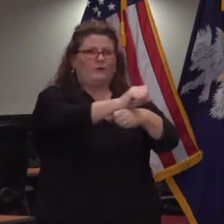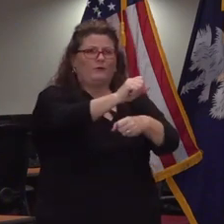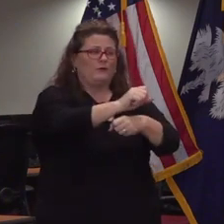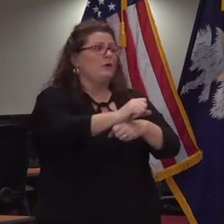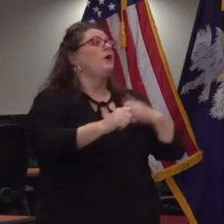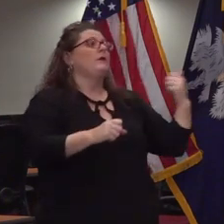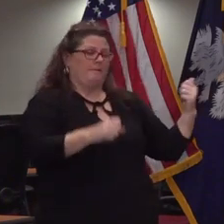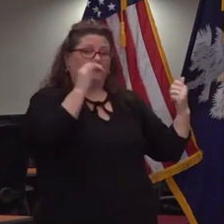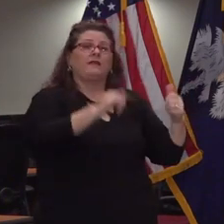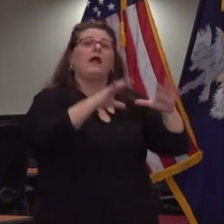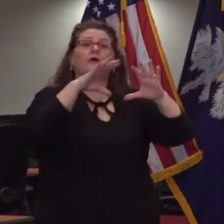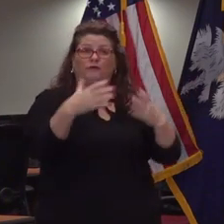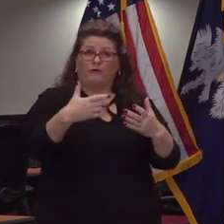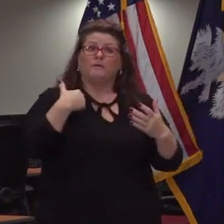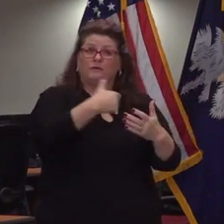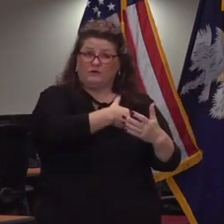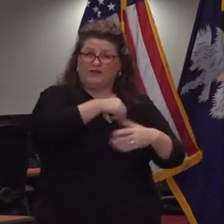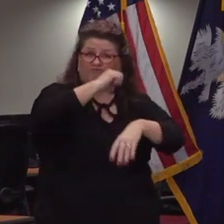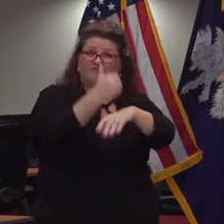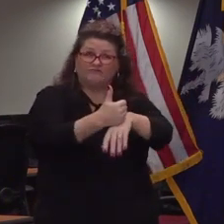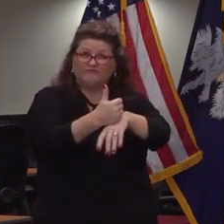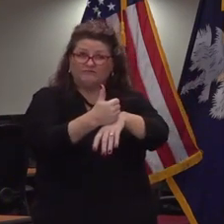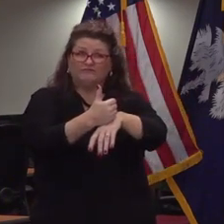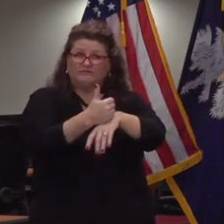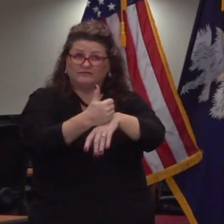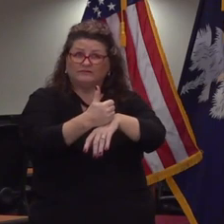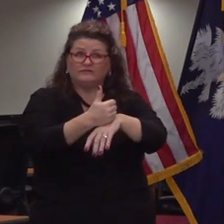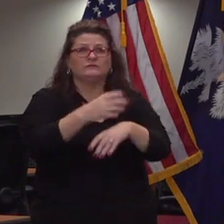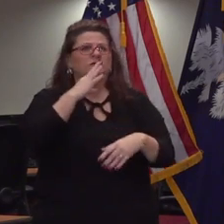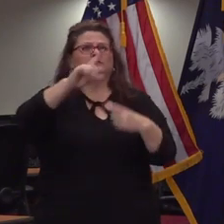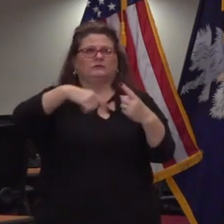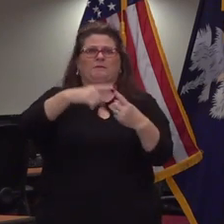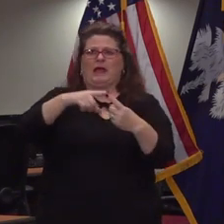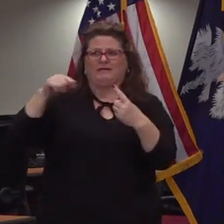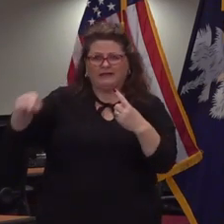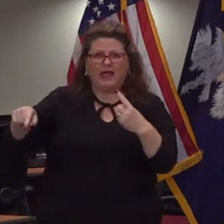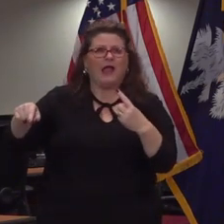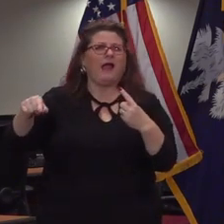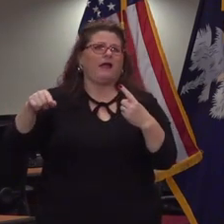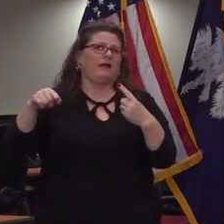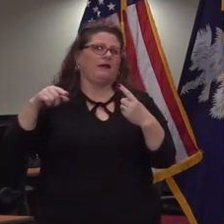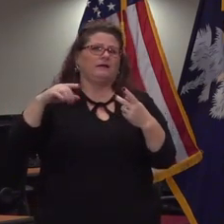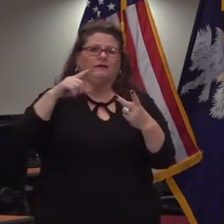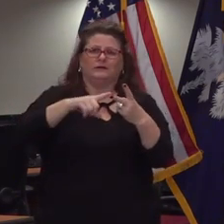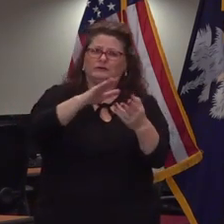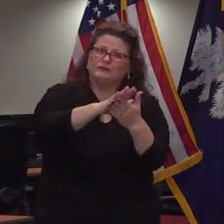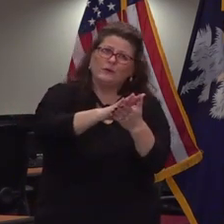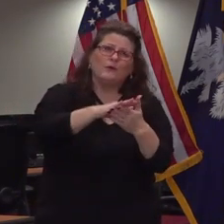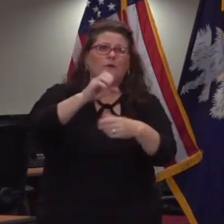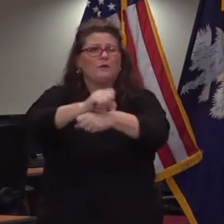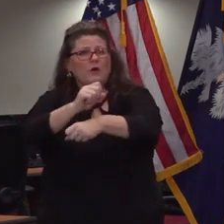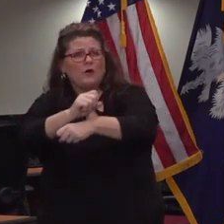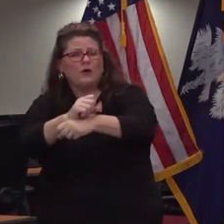group we've put together a representative group of virtually every aspect of south carolina life to to accelerate